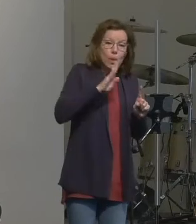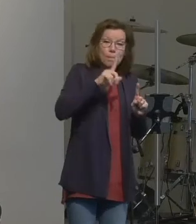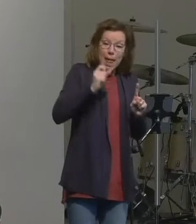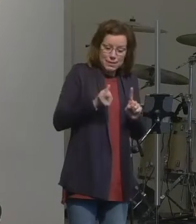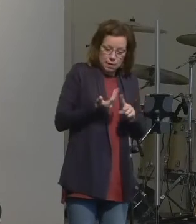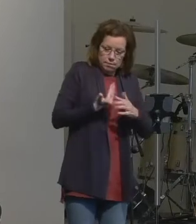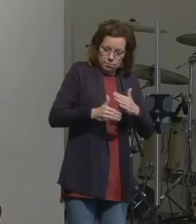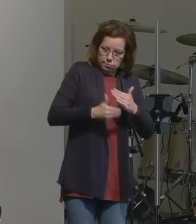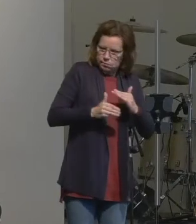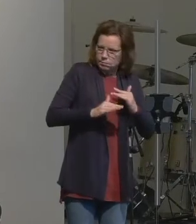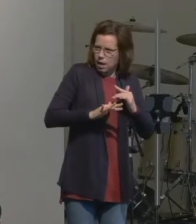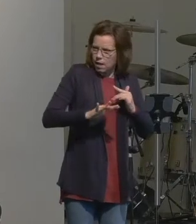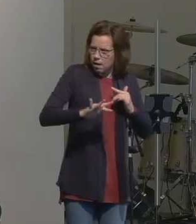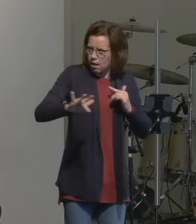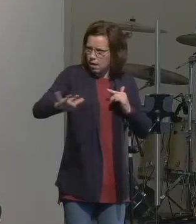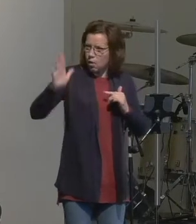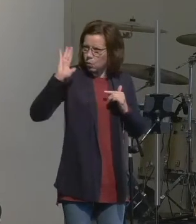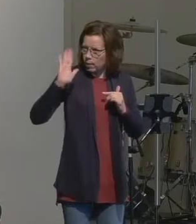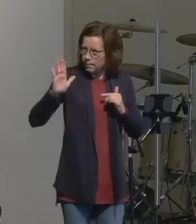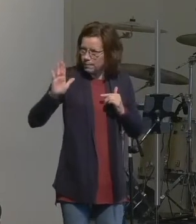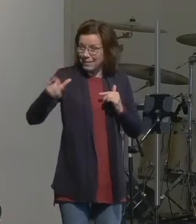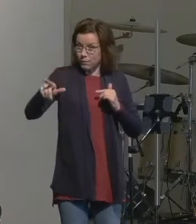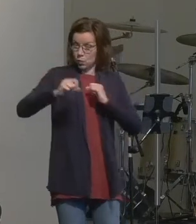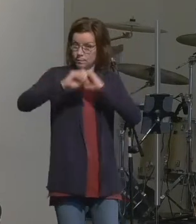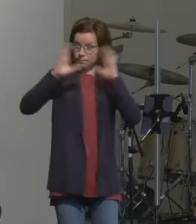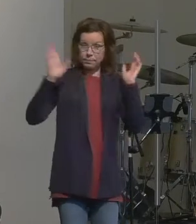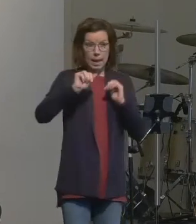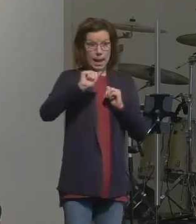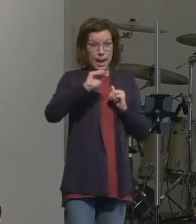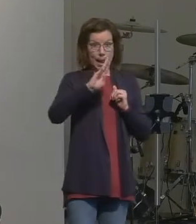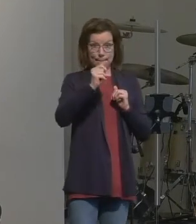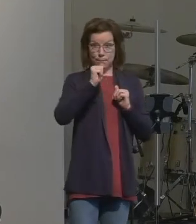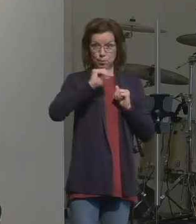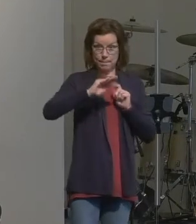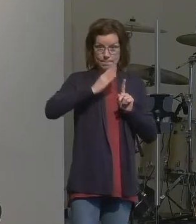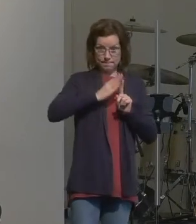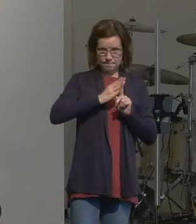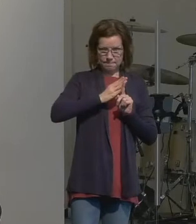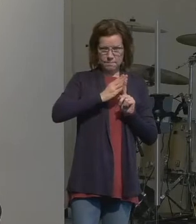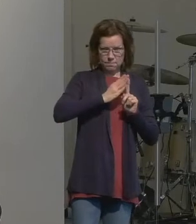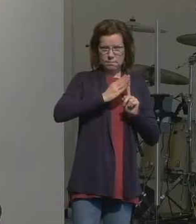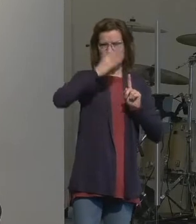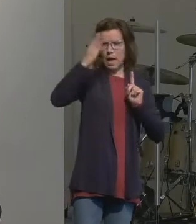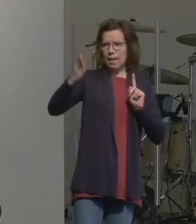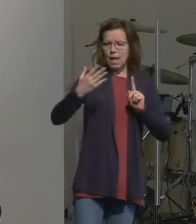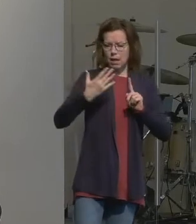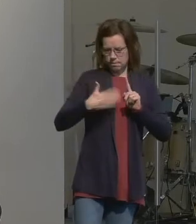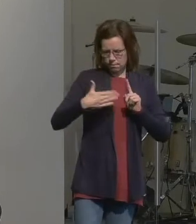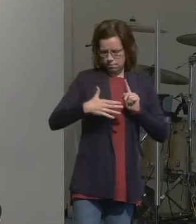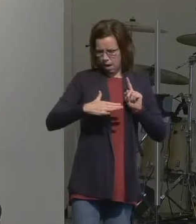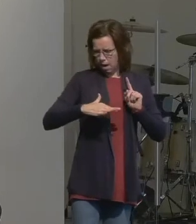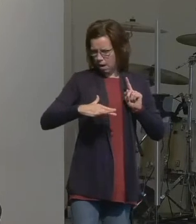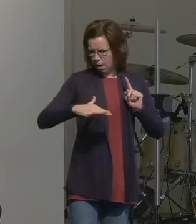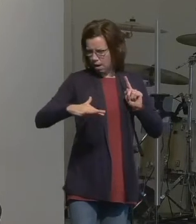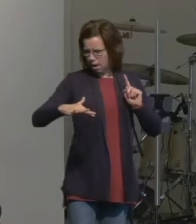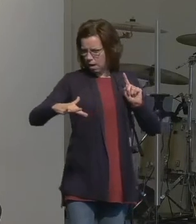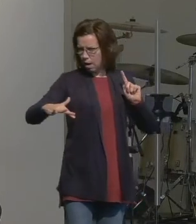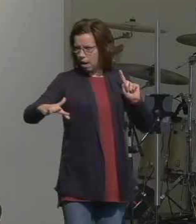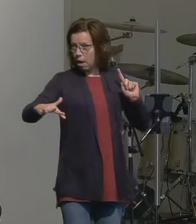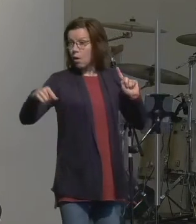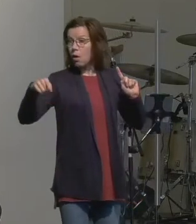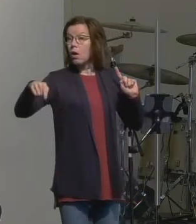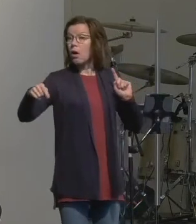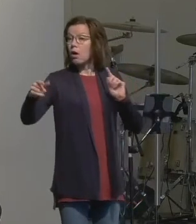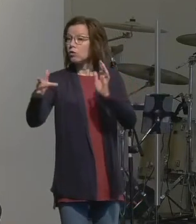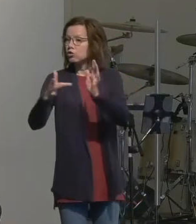now think this through in Abram's sense and if I take this from Abram to Jesus Jesus comes through the line that was started back with